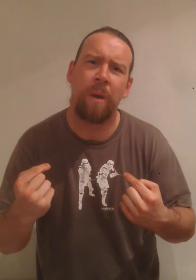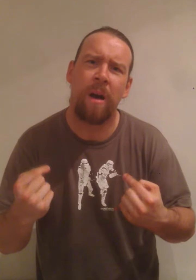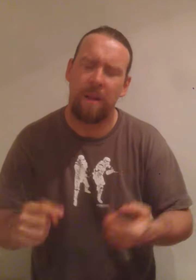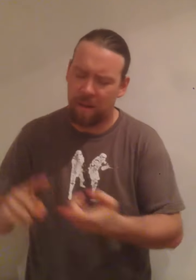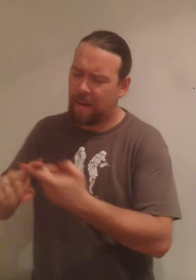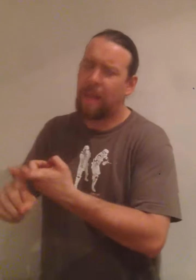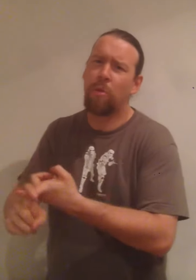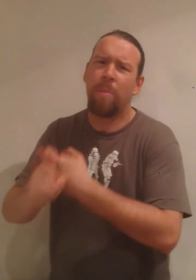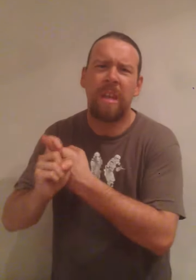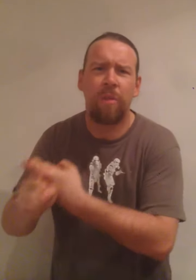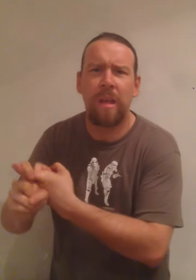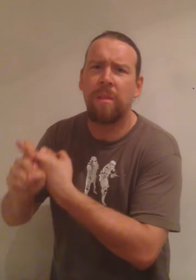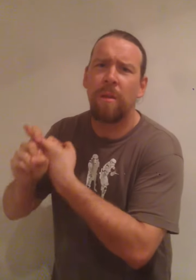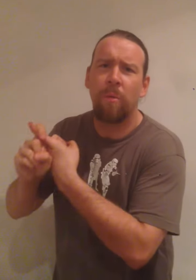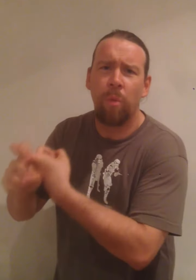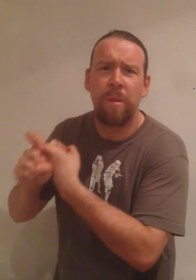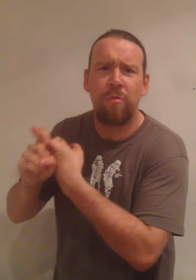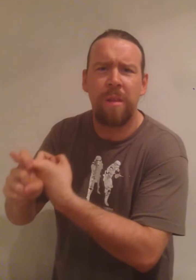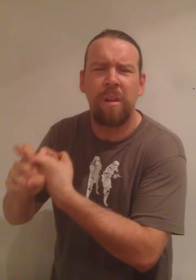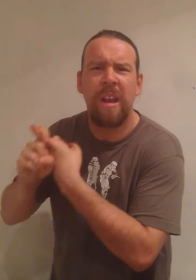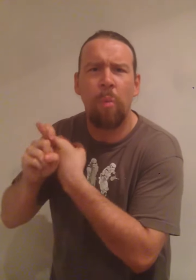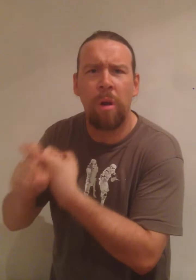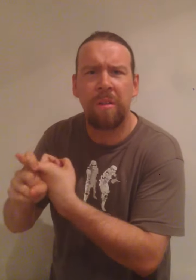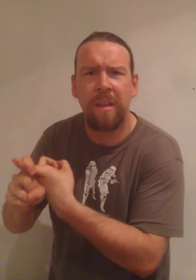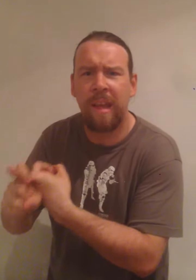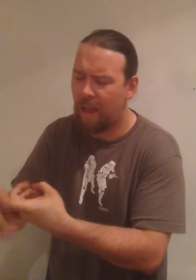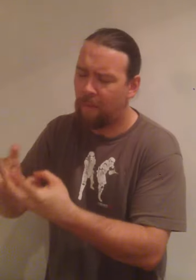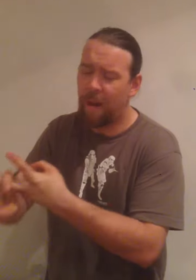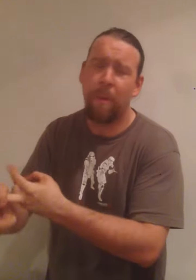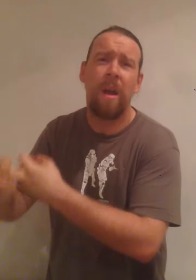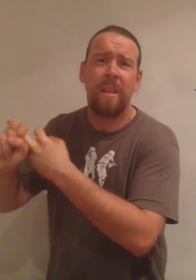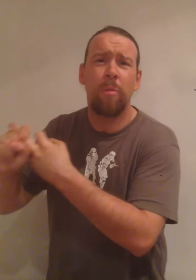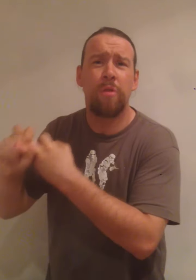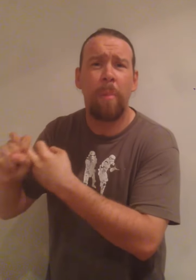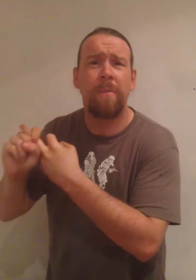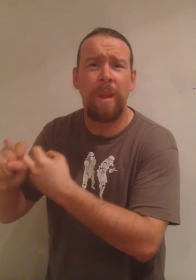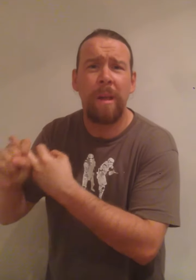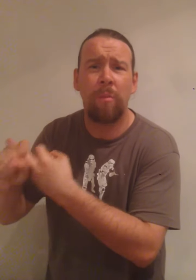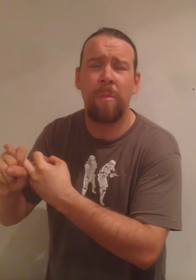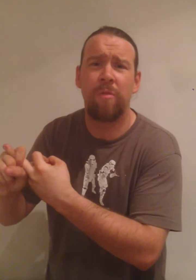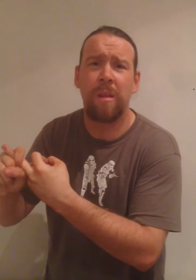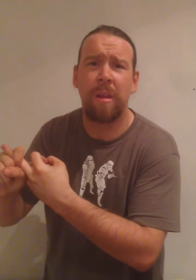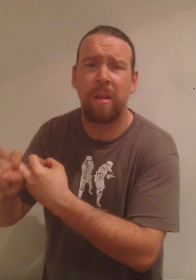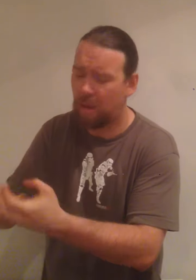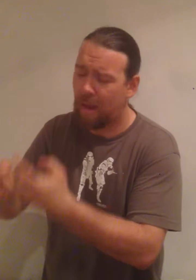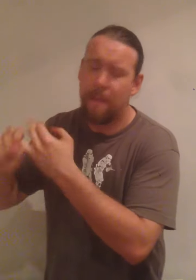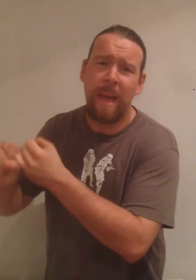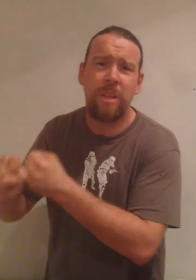Barr. Nikki Storm the greatest women's wrestler in the world today. Viper the most dominant female in women's wrestling. And Sami